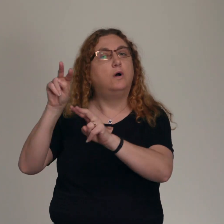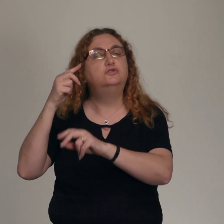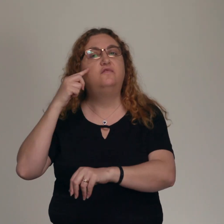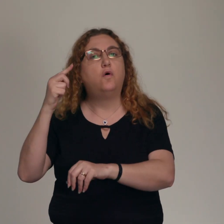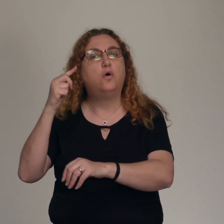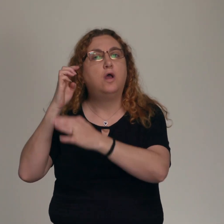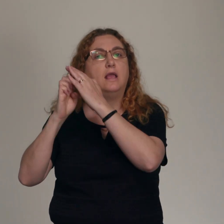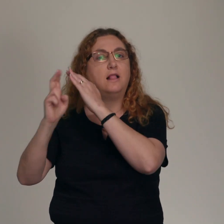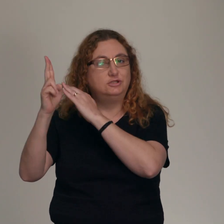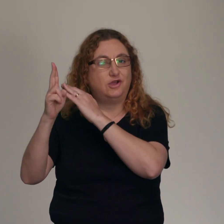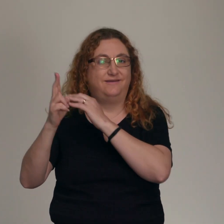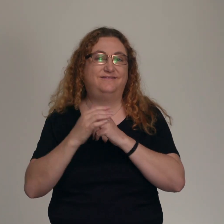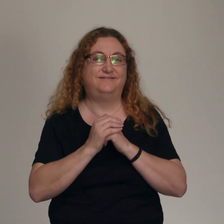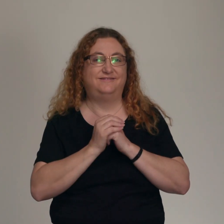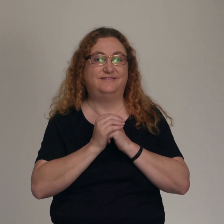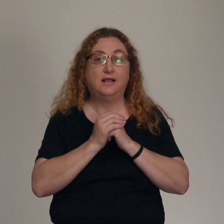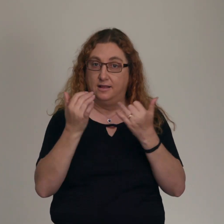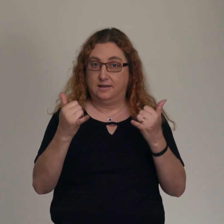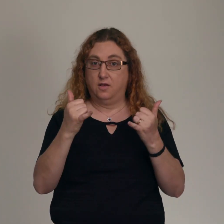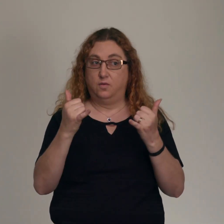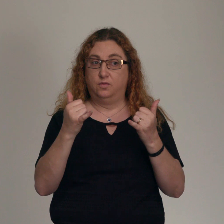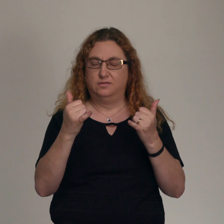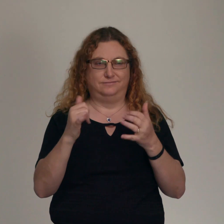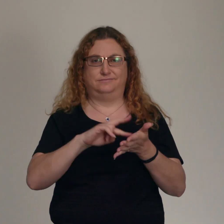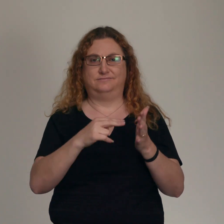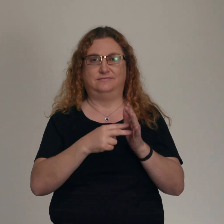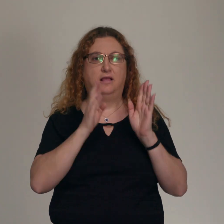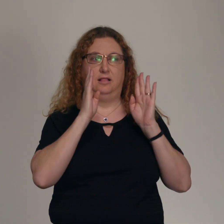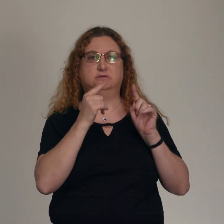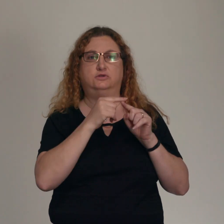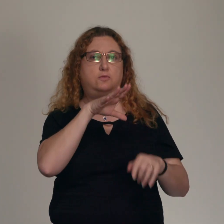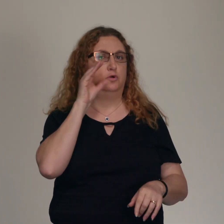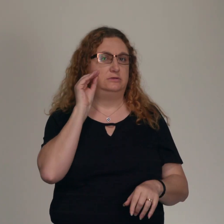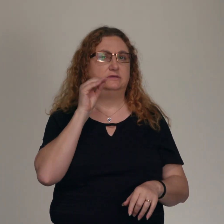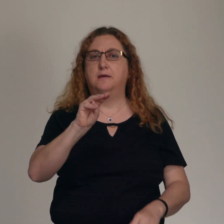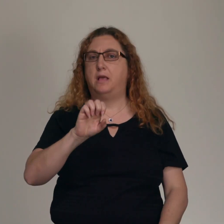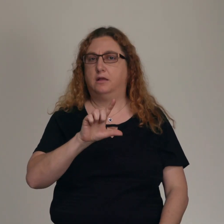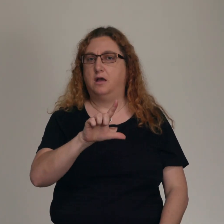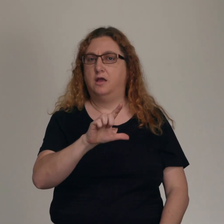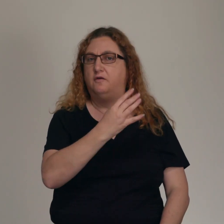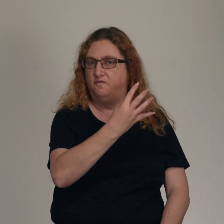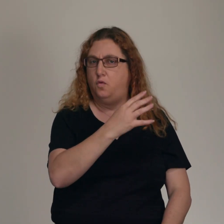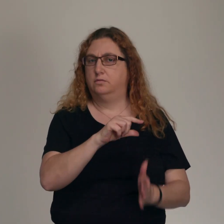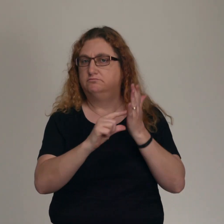So first, let's look at what it means to listen to Moses. Malachi 4, verse 4, giving these final words,